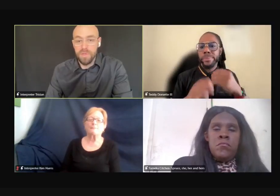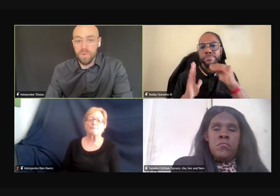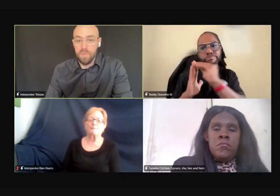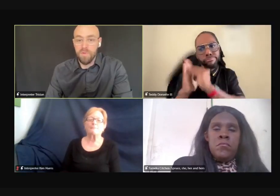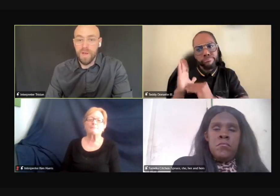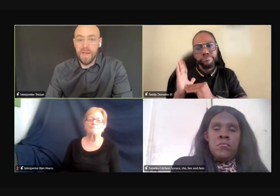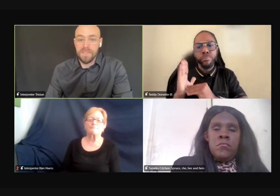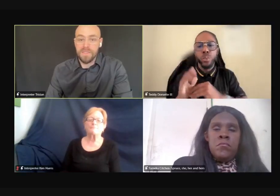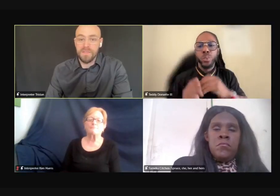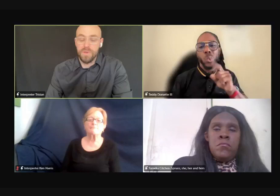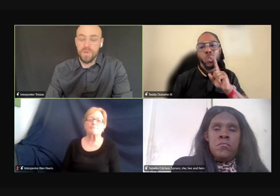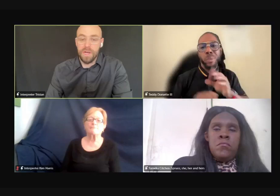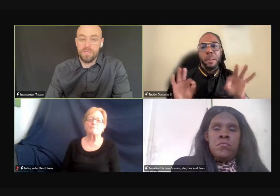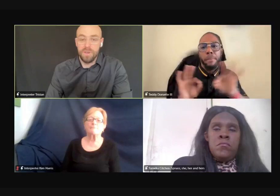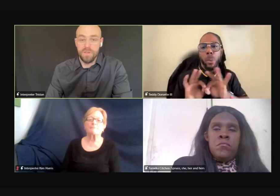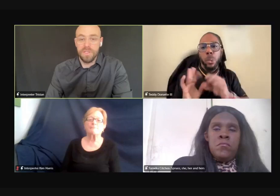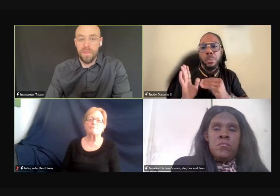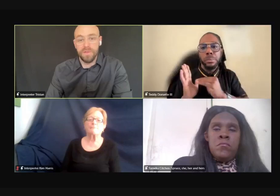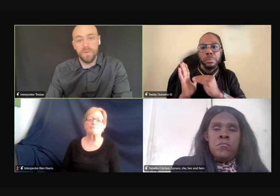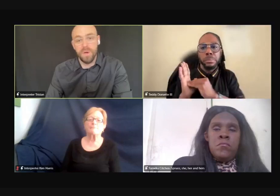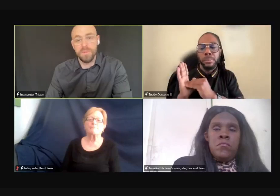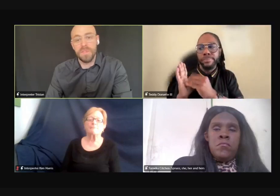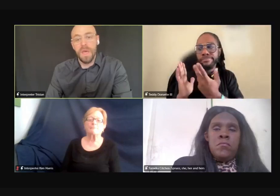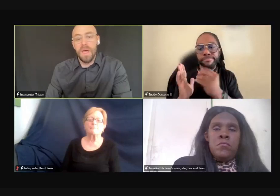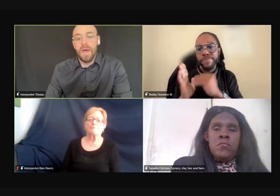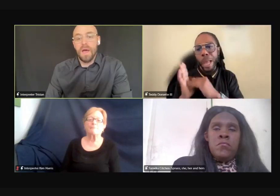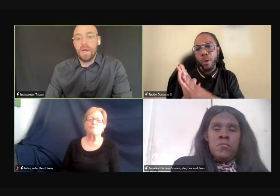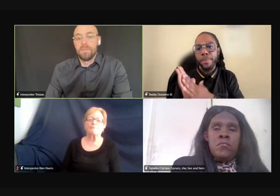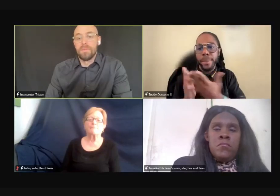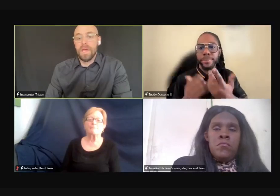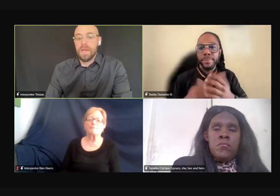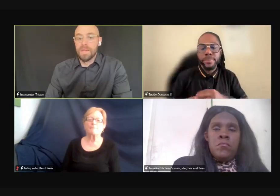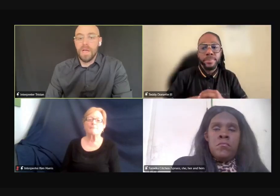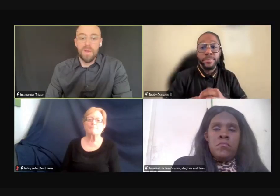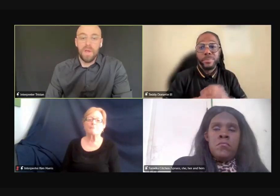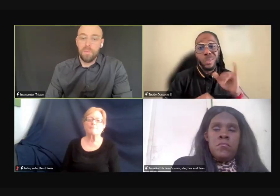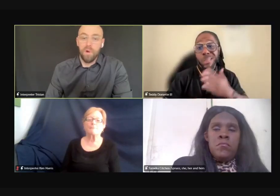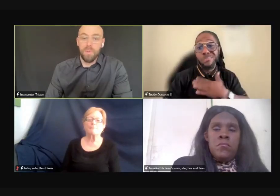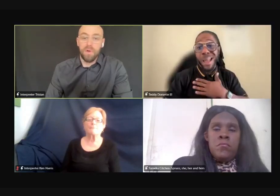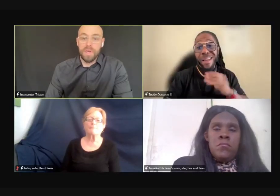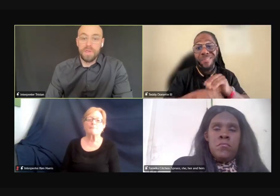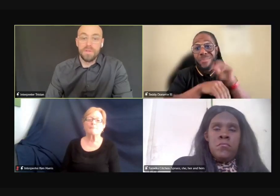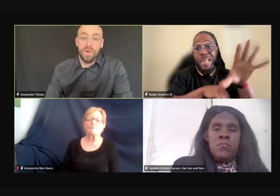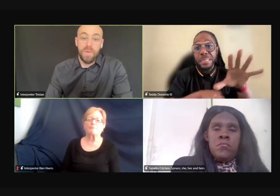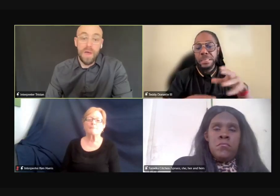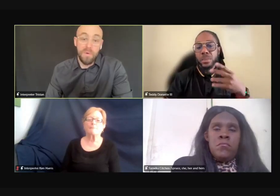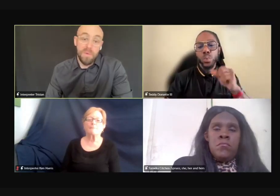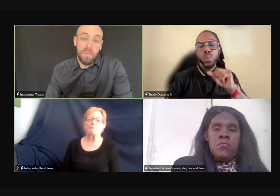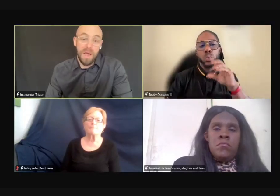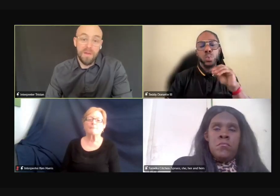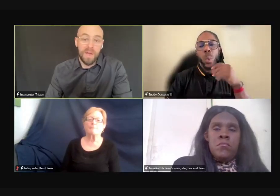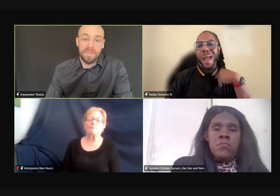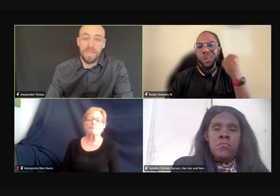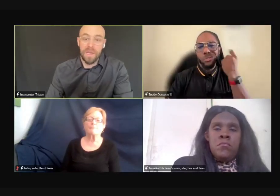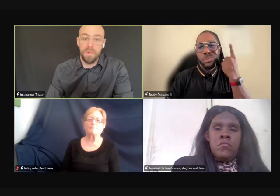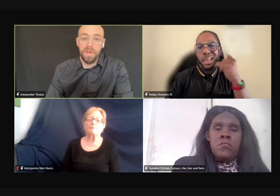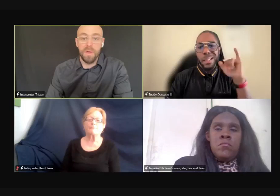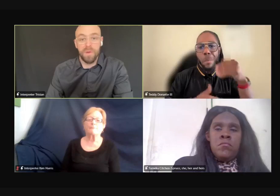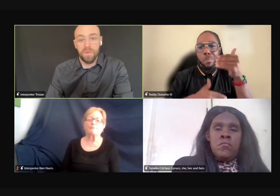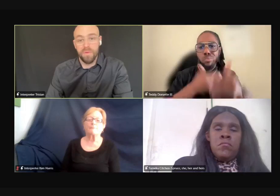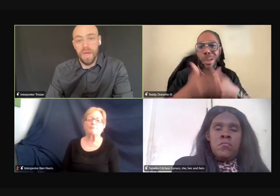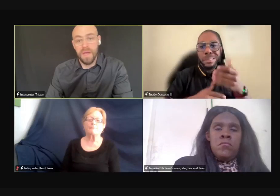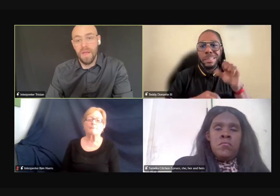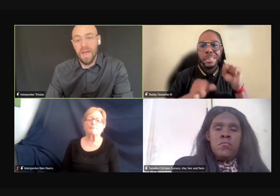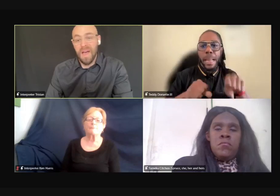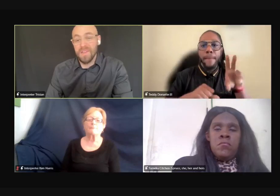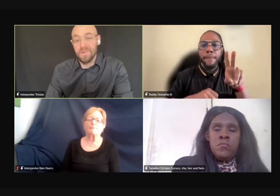interpreters or provide access for you to actually understand those forms, um, and document it appropriately. So that would be my advice to anybody